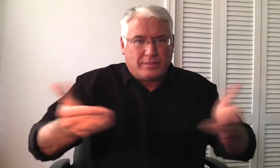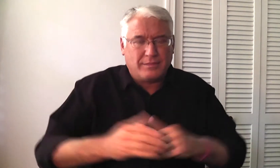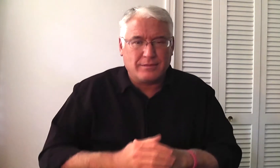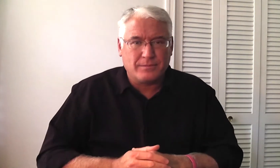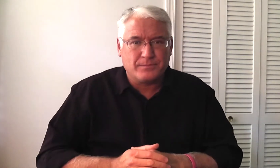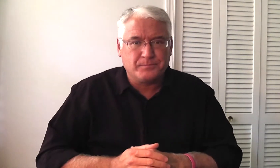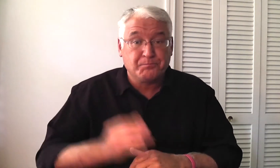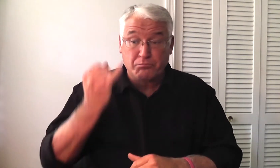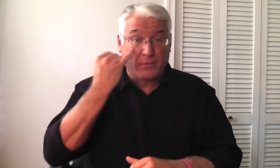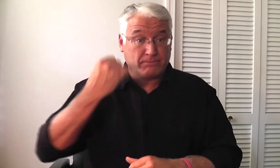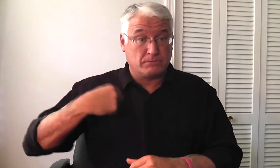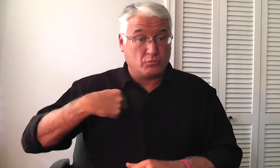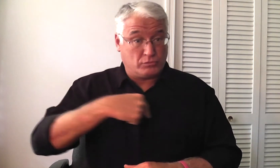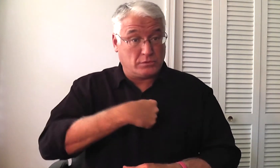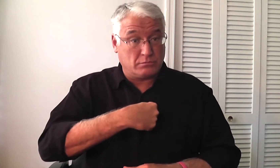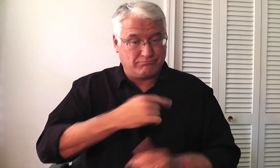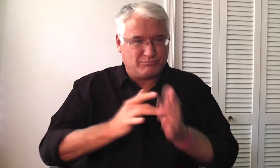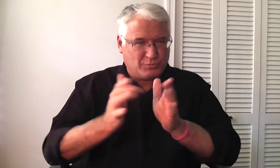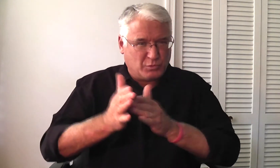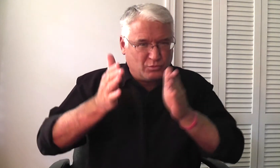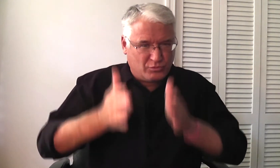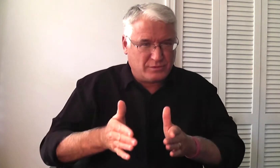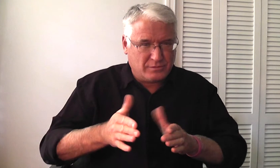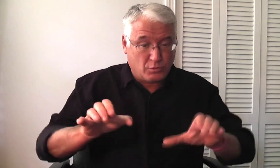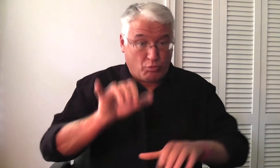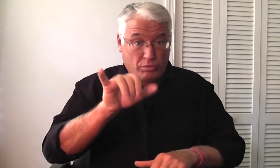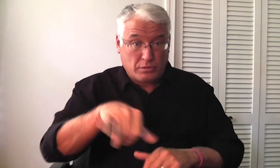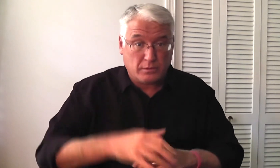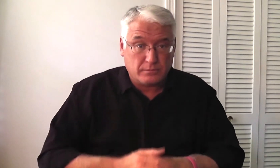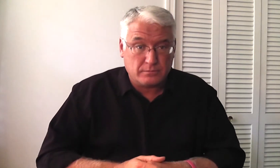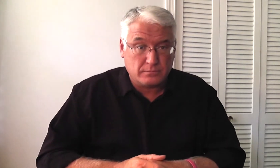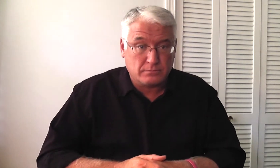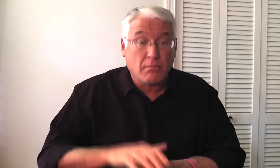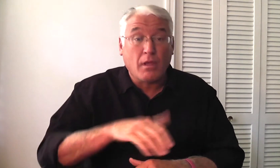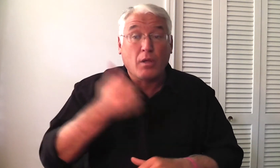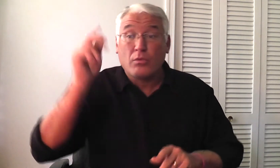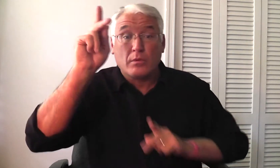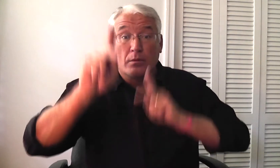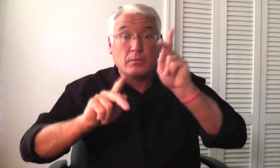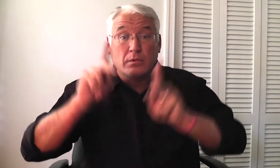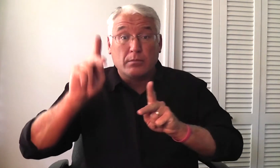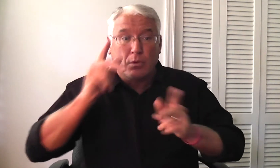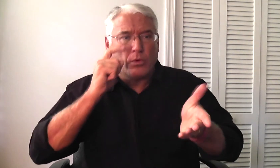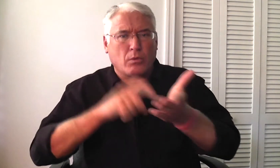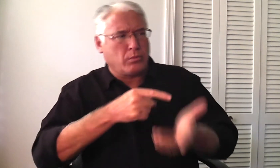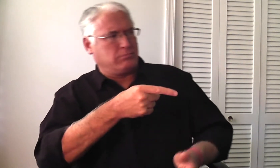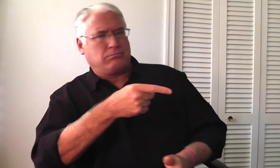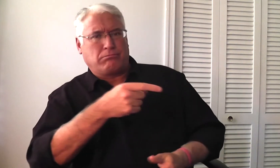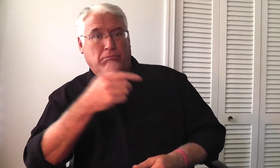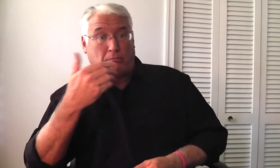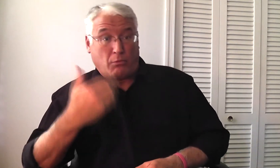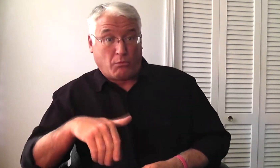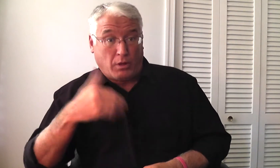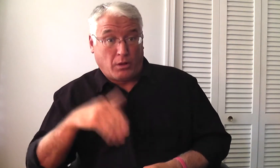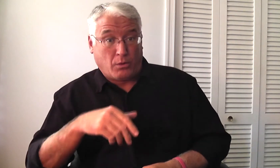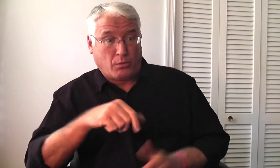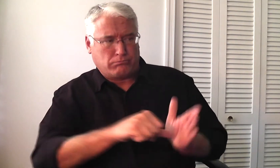Do the right thing. If we as Christians do the right thing, then other people, they're going to notice that,